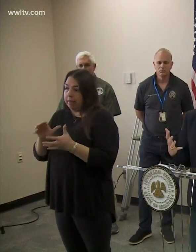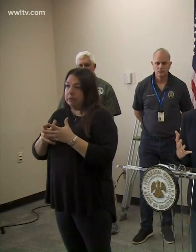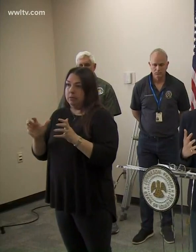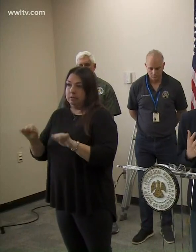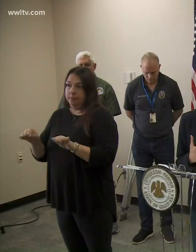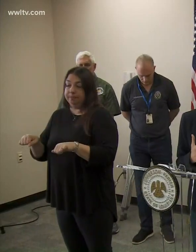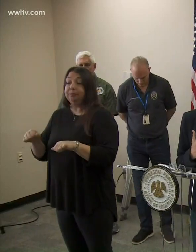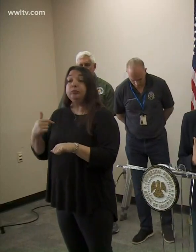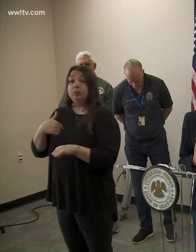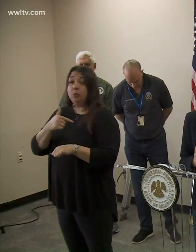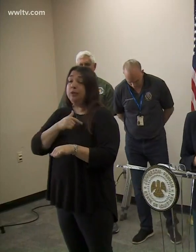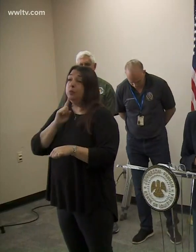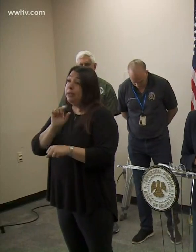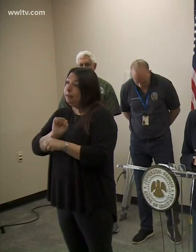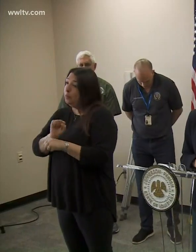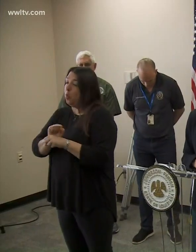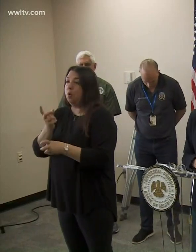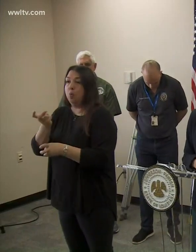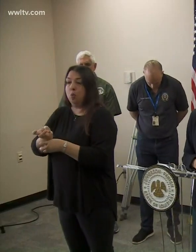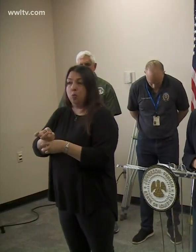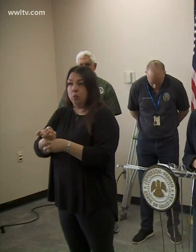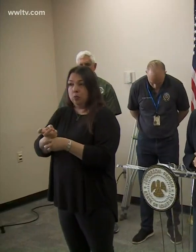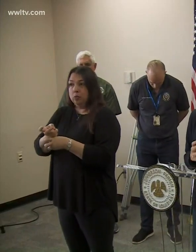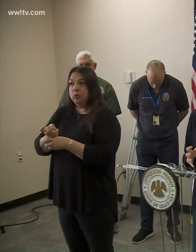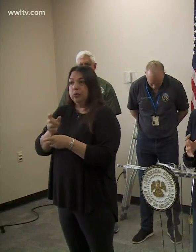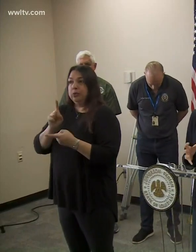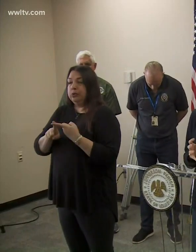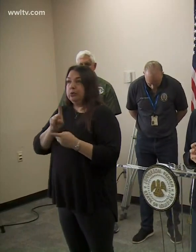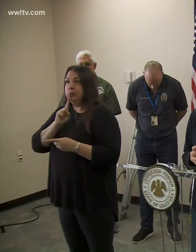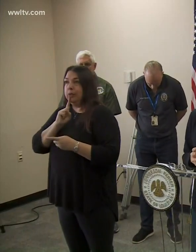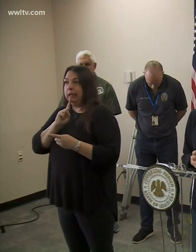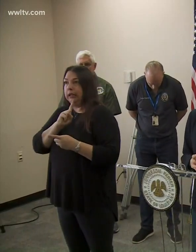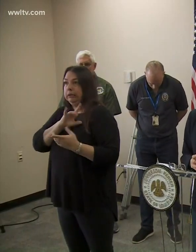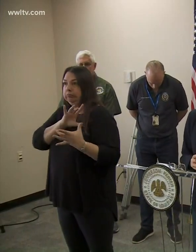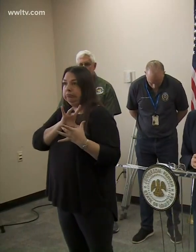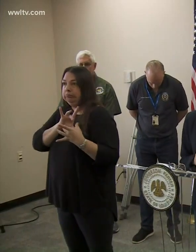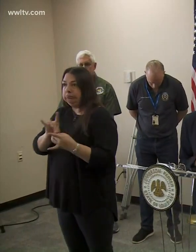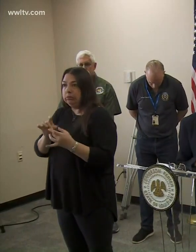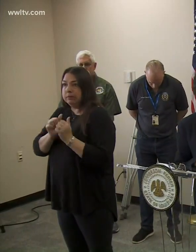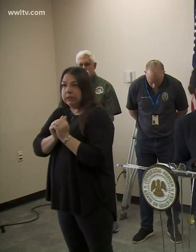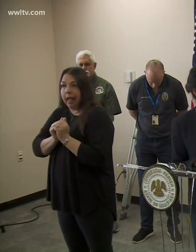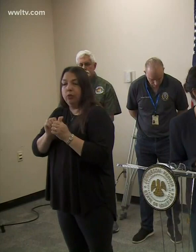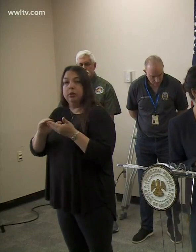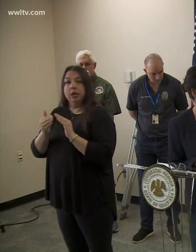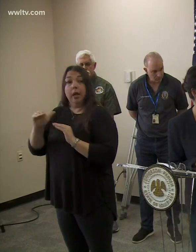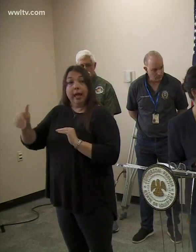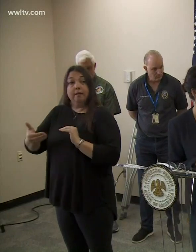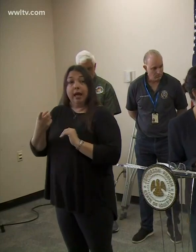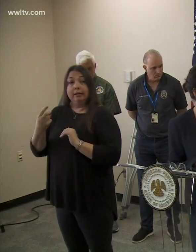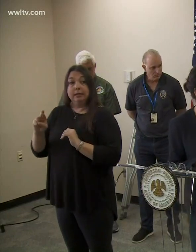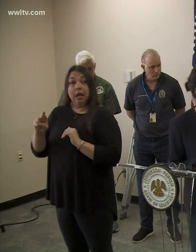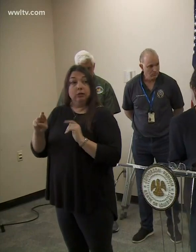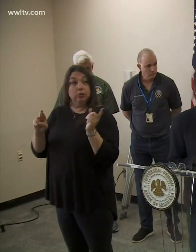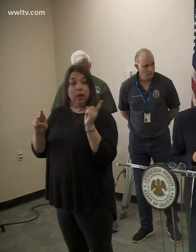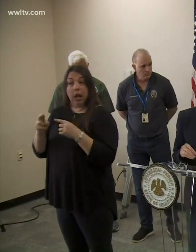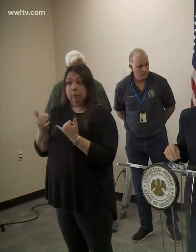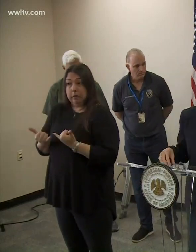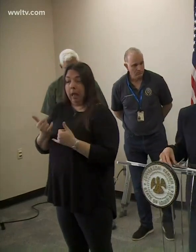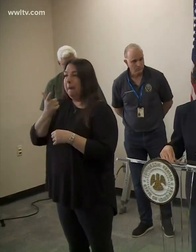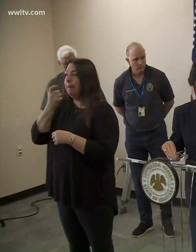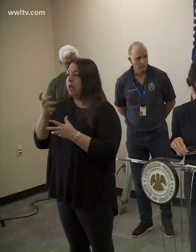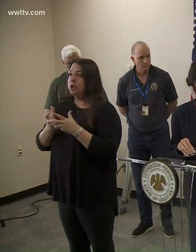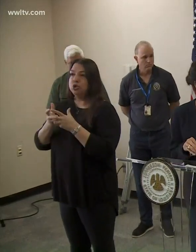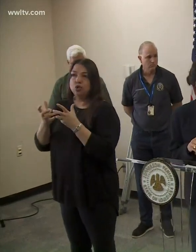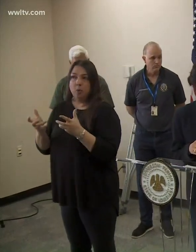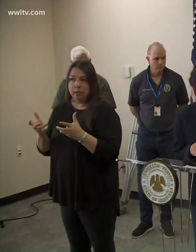all of us have been working behind the scenes, um, to really come together as a community. And I would like to invite Dr. Brumley up because there was so